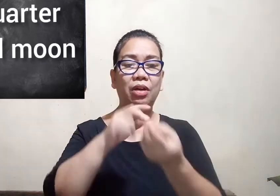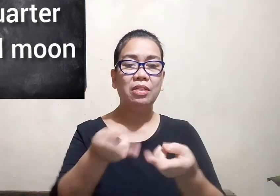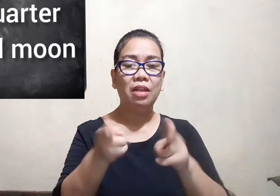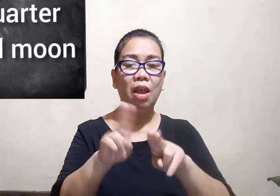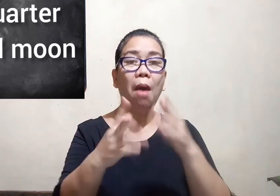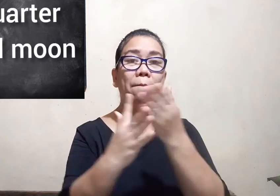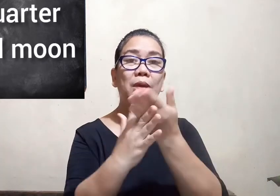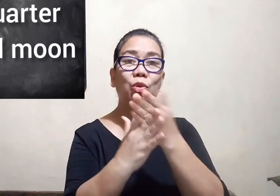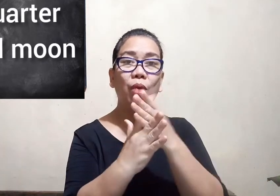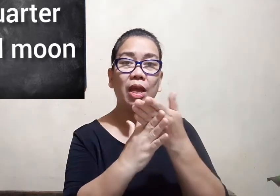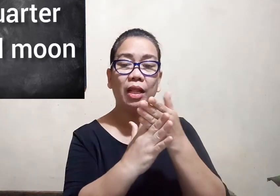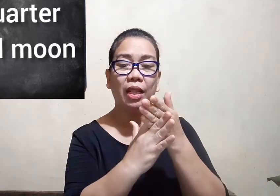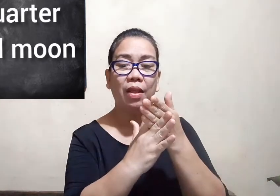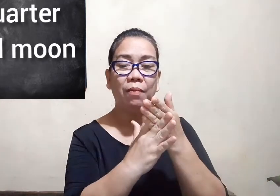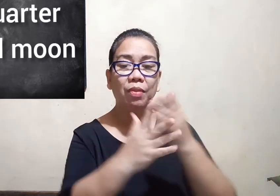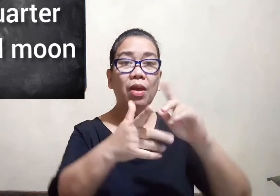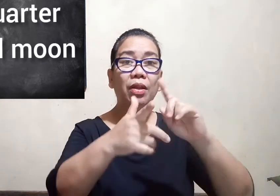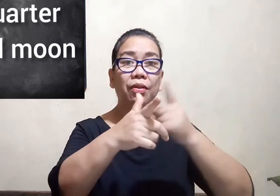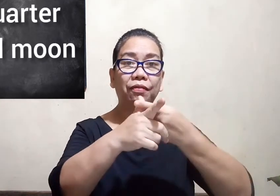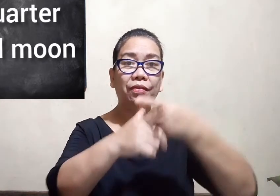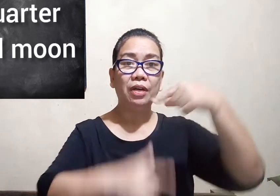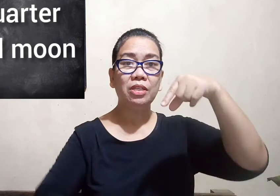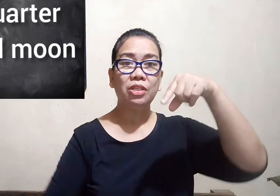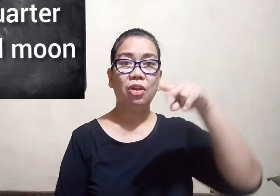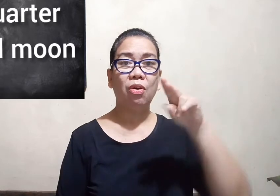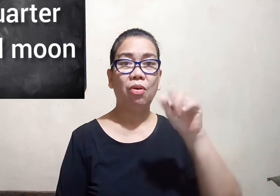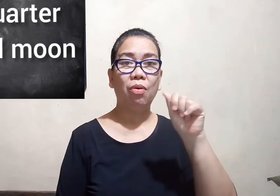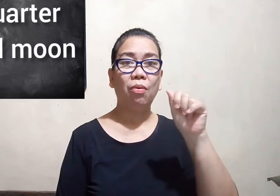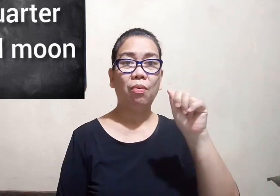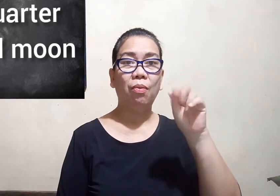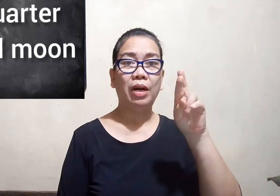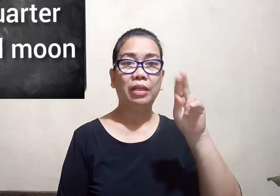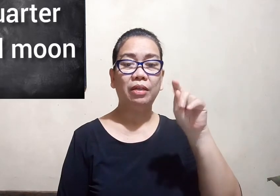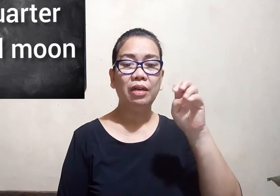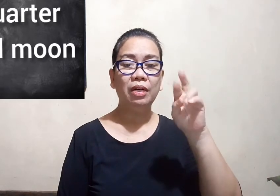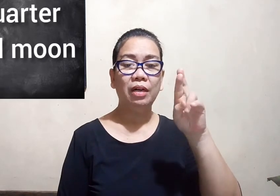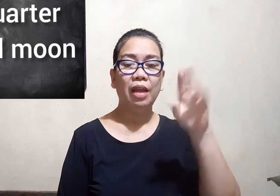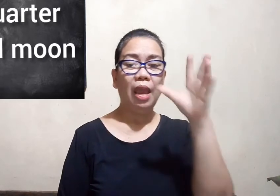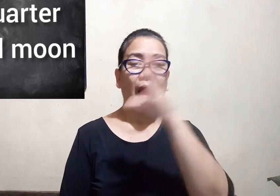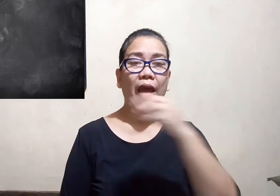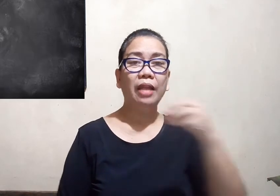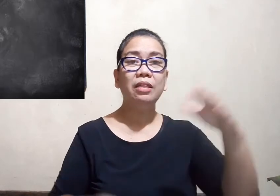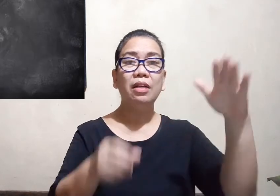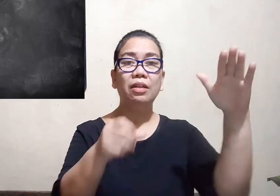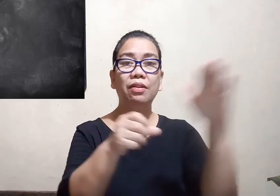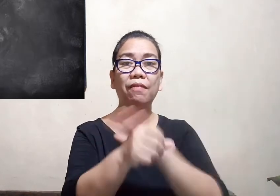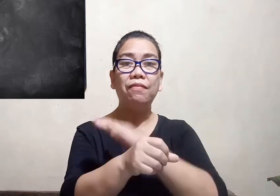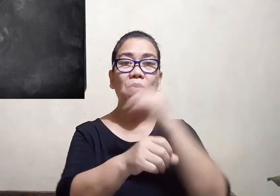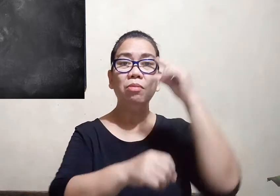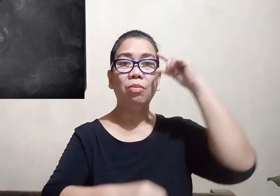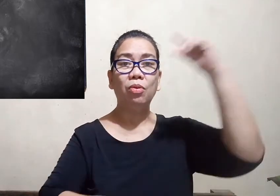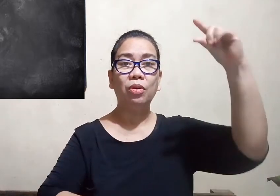between the first quarter and the full moon